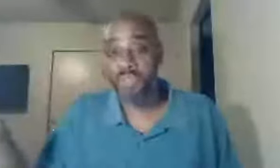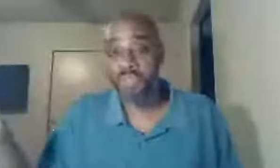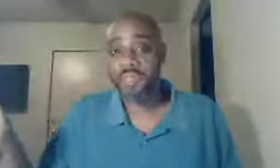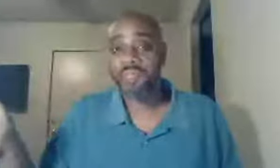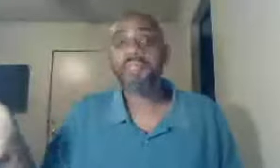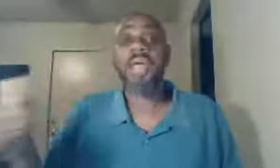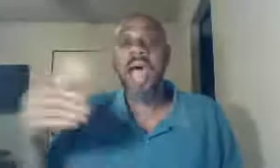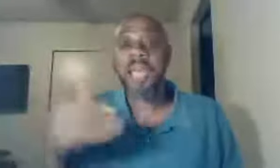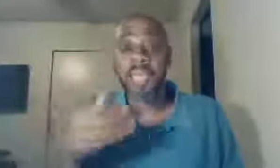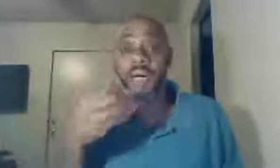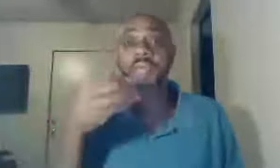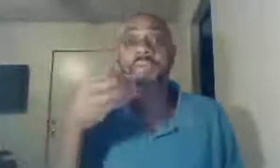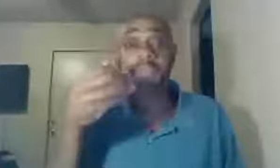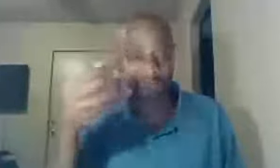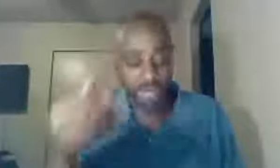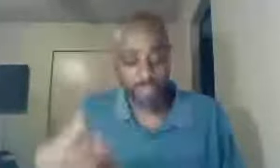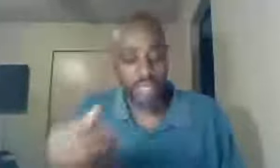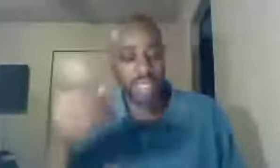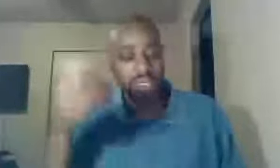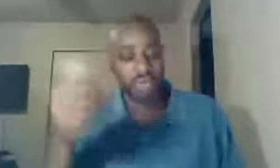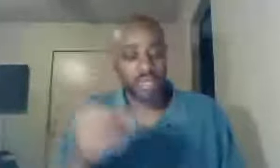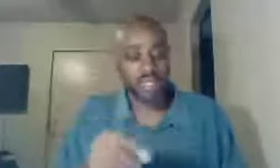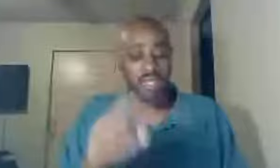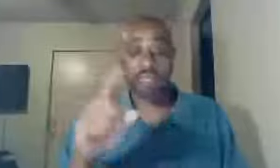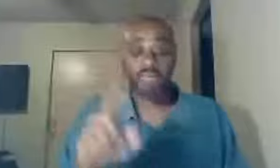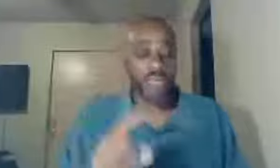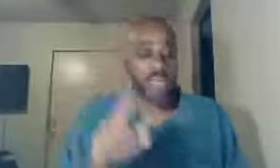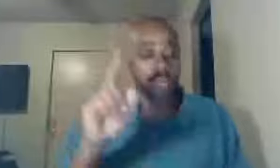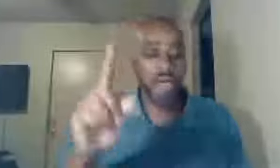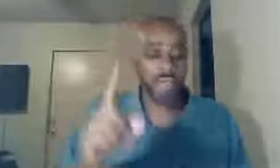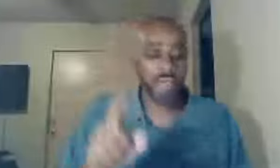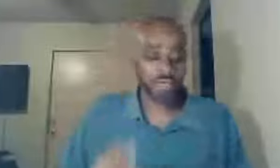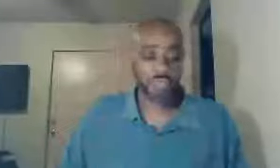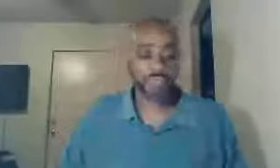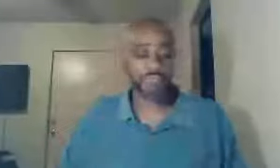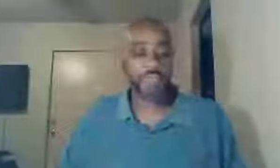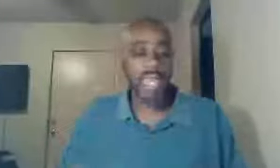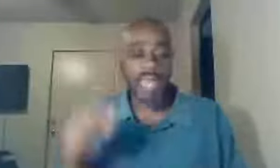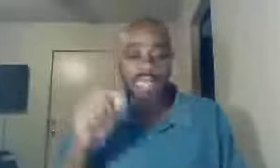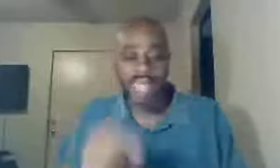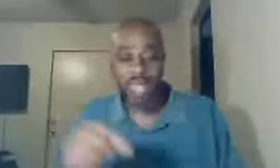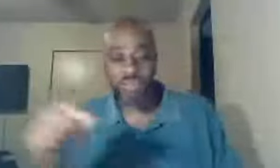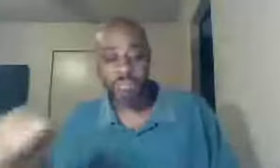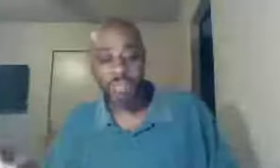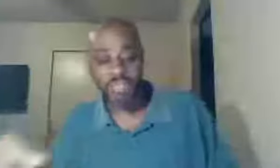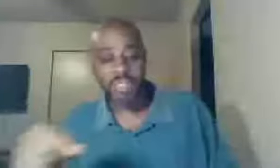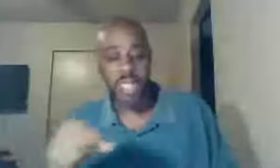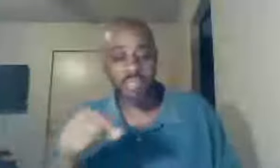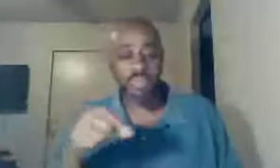doing, I come, being very plain, and very clear, as a matter of fact, Apollos, had a natural ability, and,